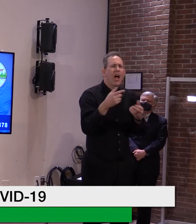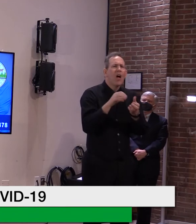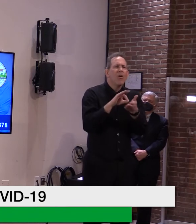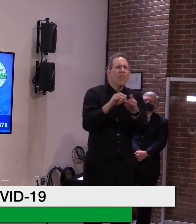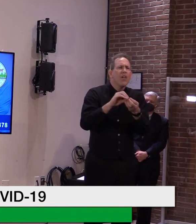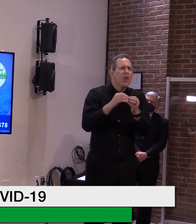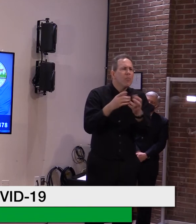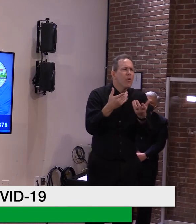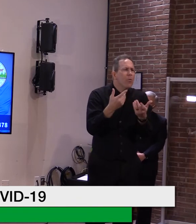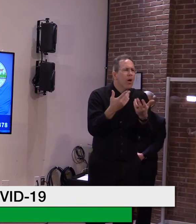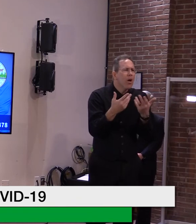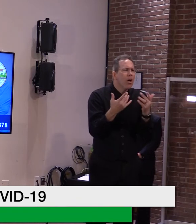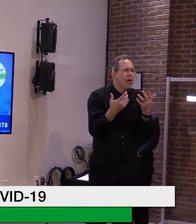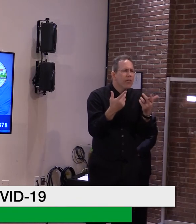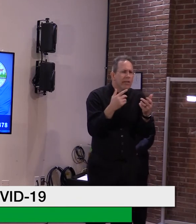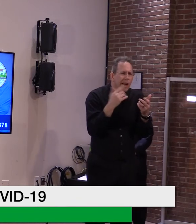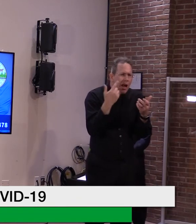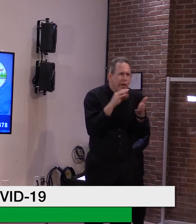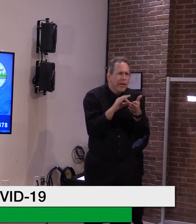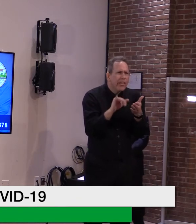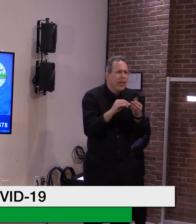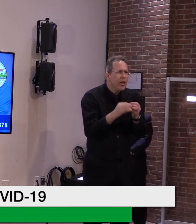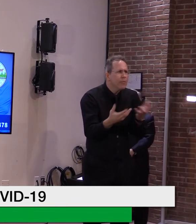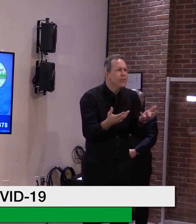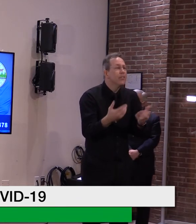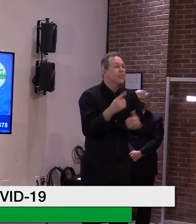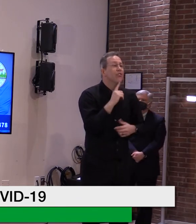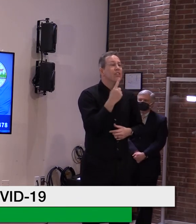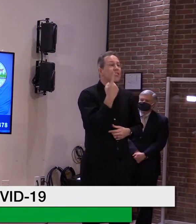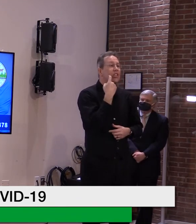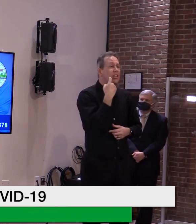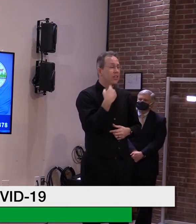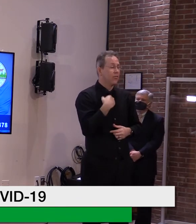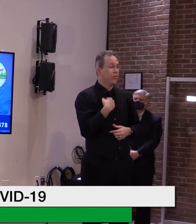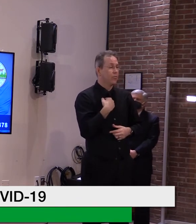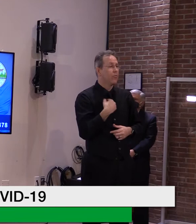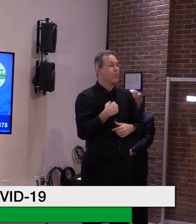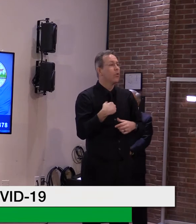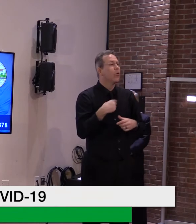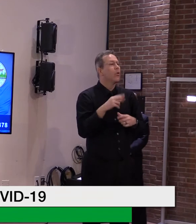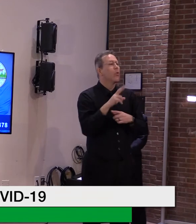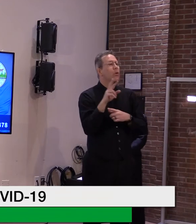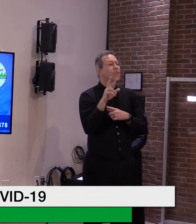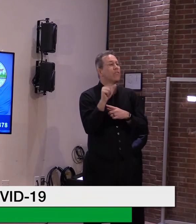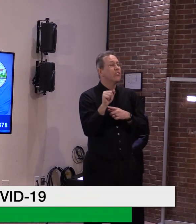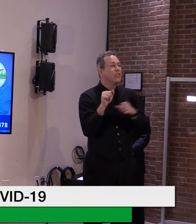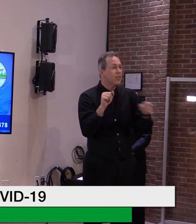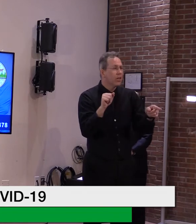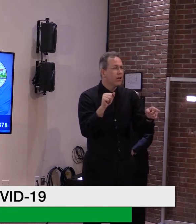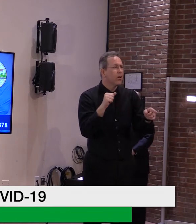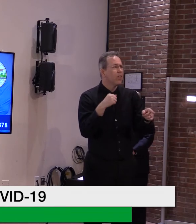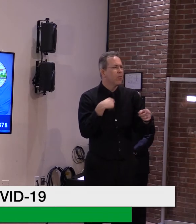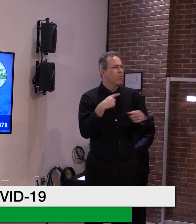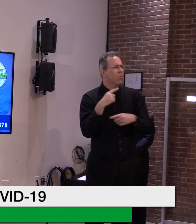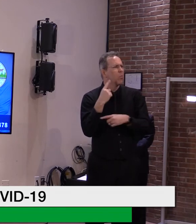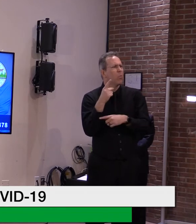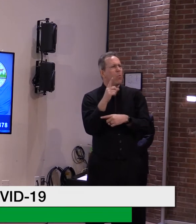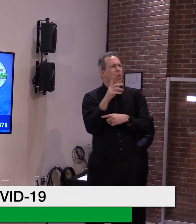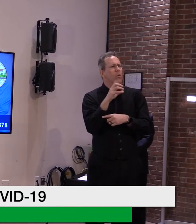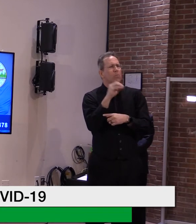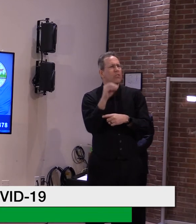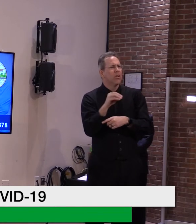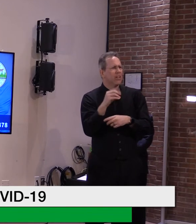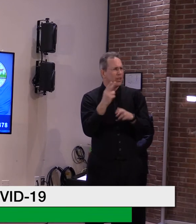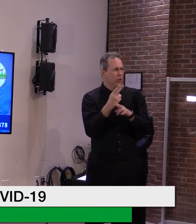a press release from their governor's office saying they had used over a hundred percent of their vaccine. Um, today they're at 83%. So states are really moving all around